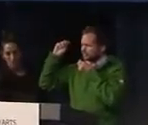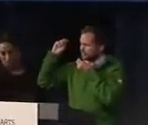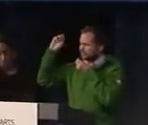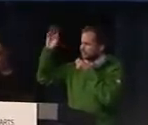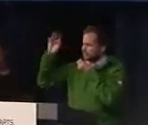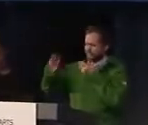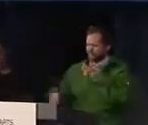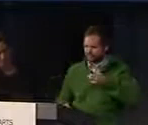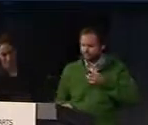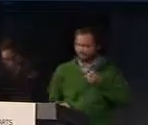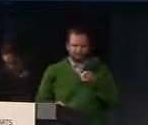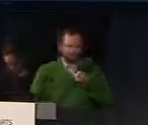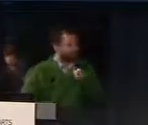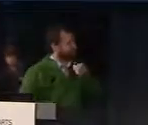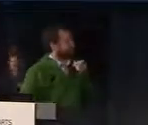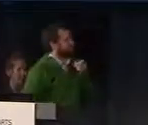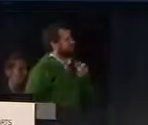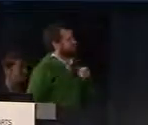Yeah.